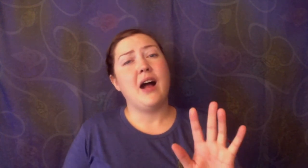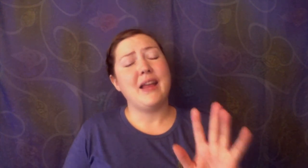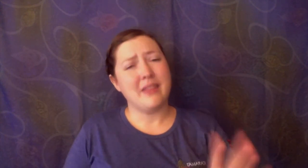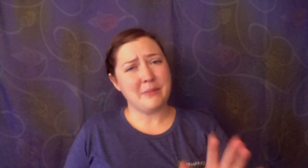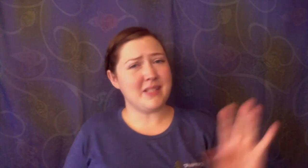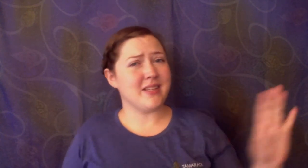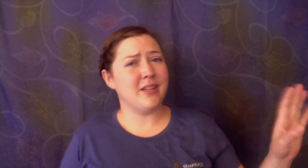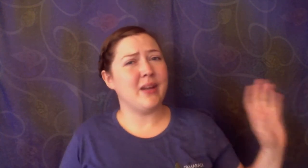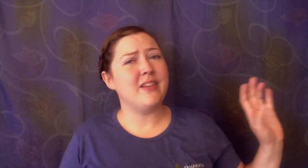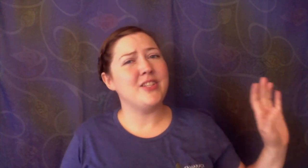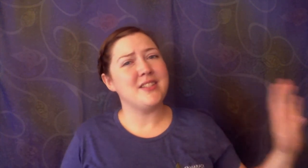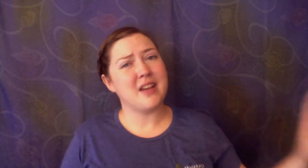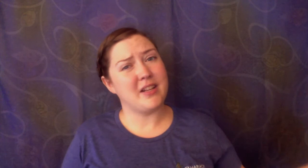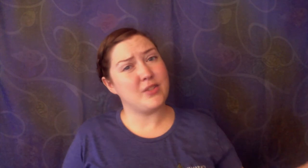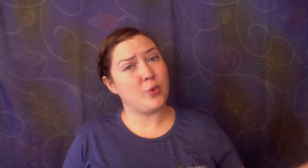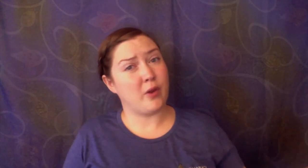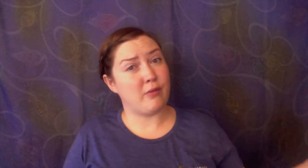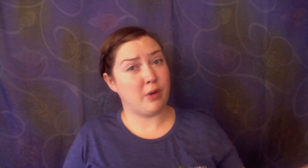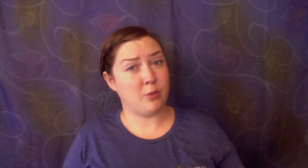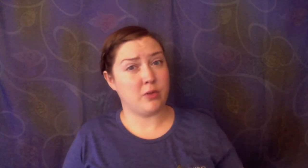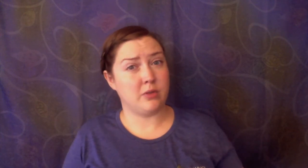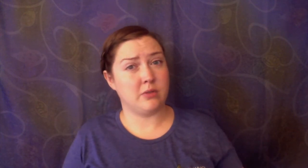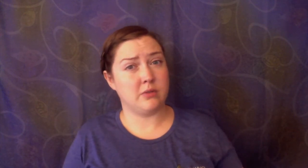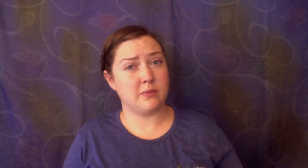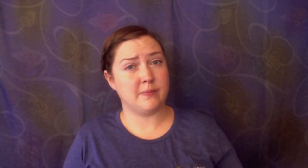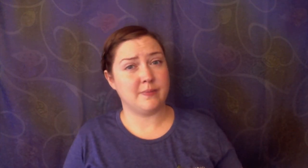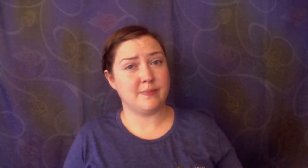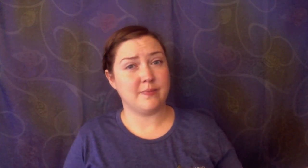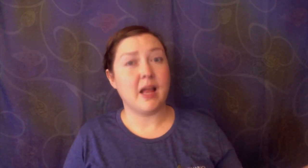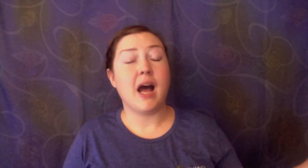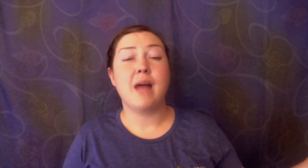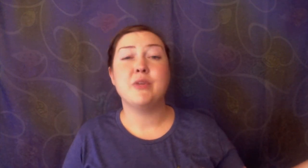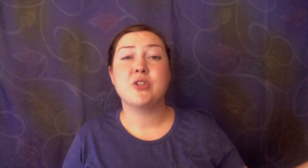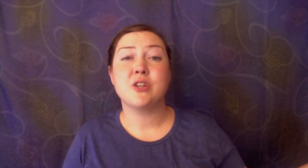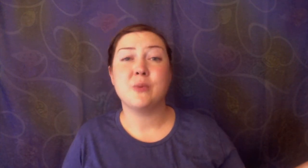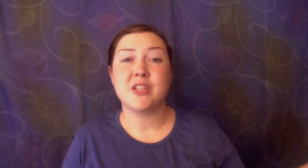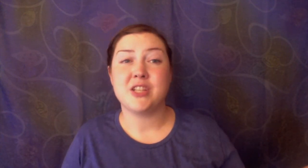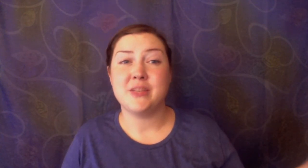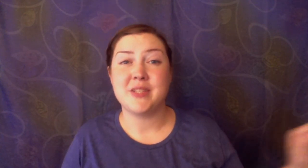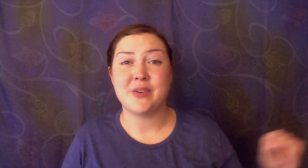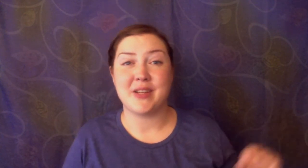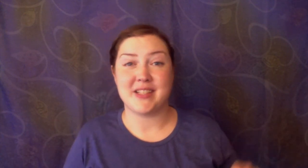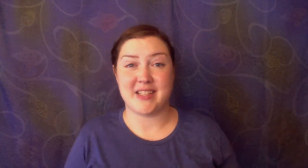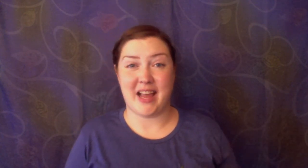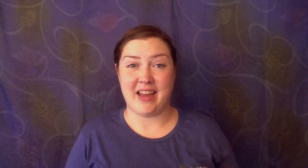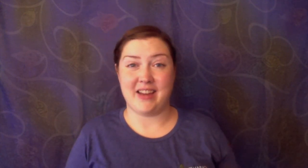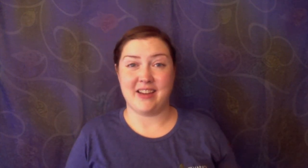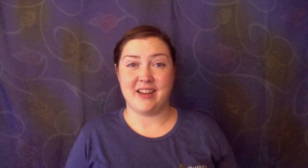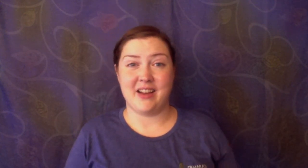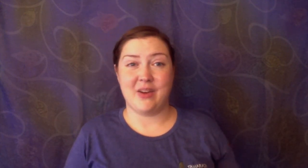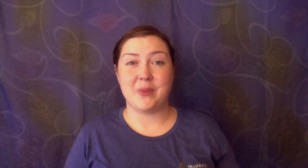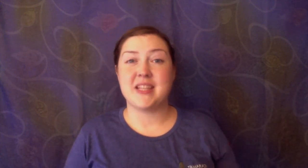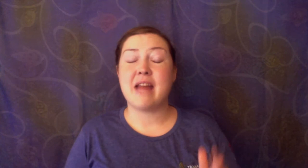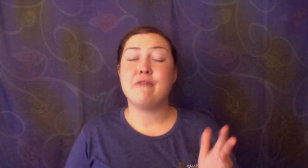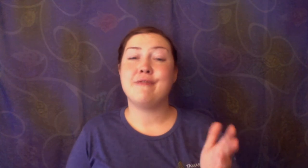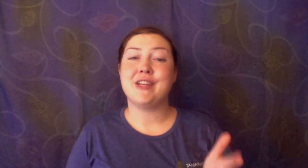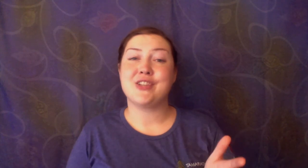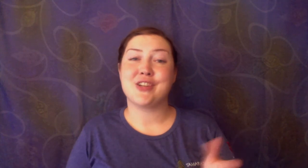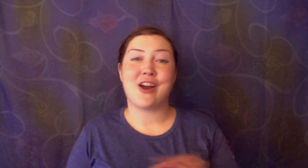think mosquito, I think she's got a sore throat. I'm sure what she was going to say was that fish are the